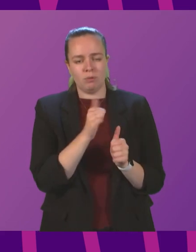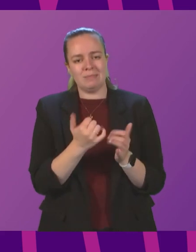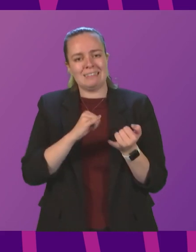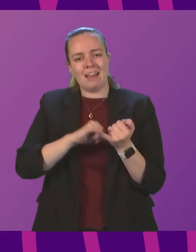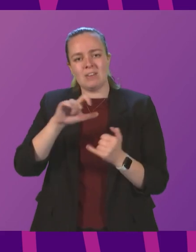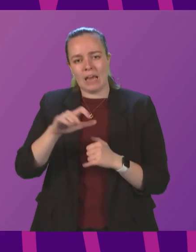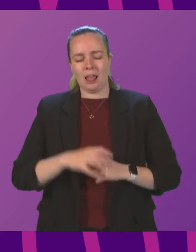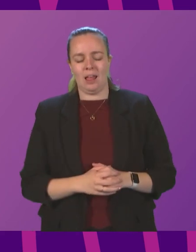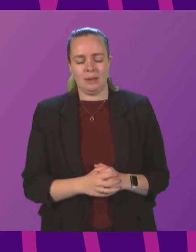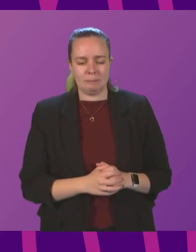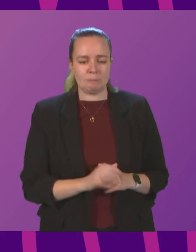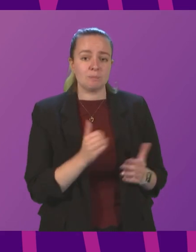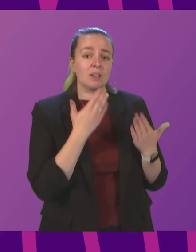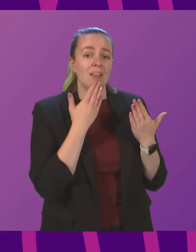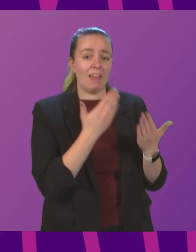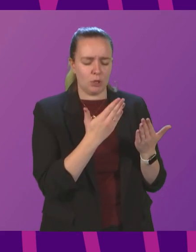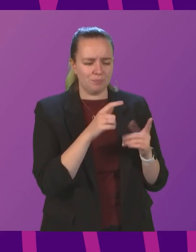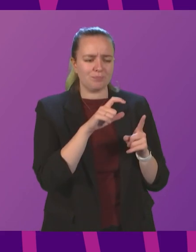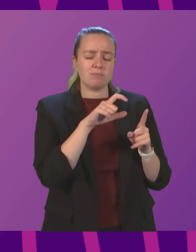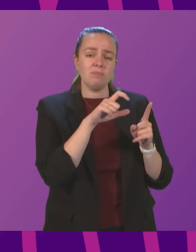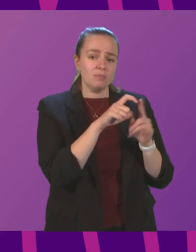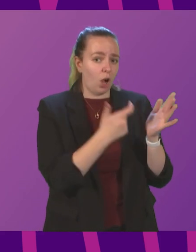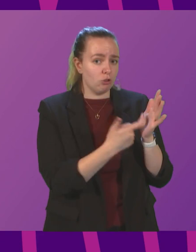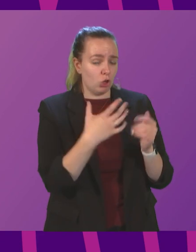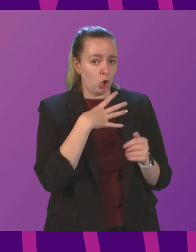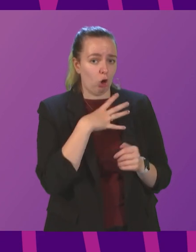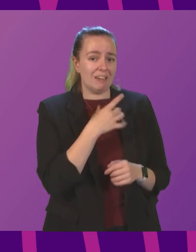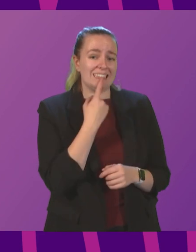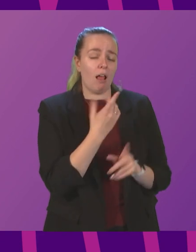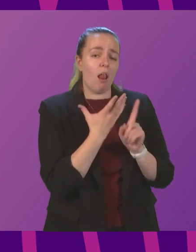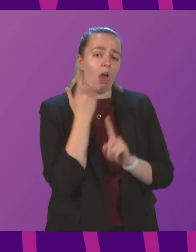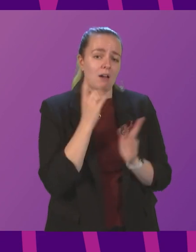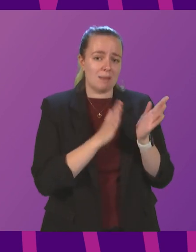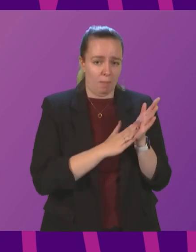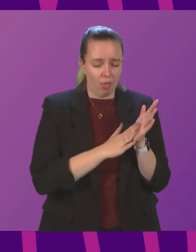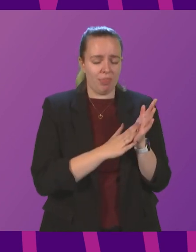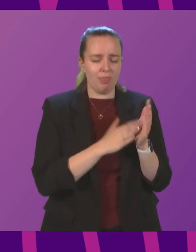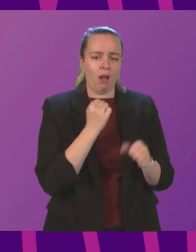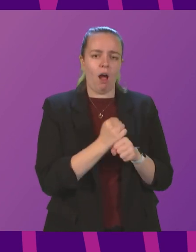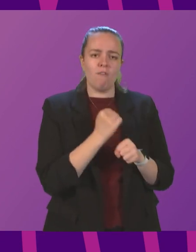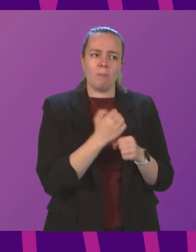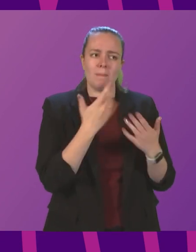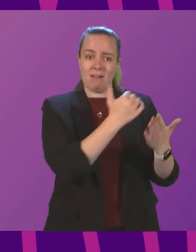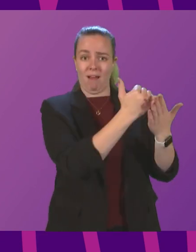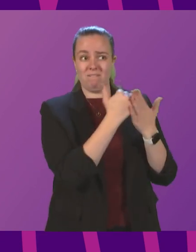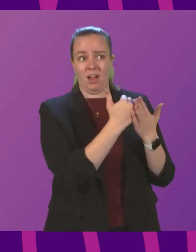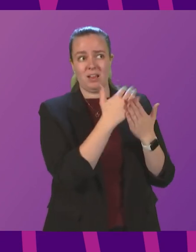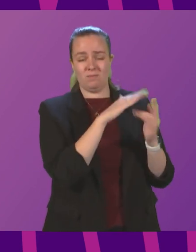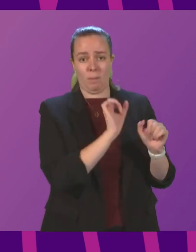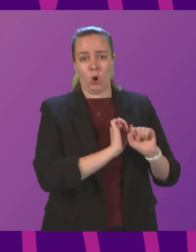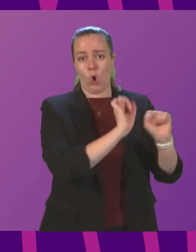Callaghan. Thank you. As Douglas Ross has already said, last month the Scottish Government was advised by its own